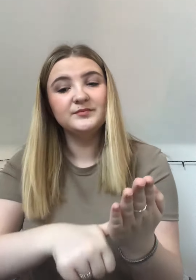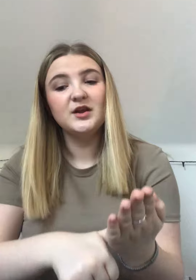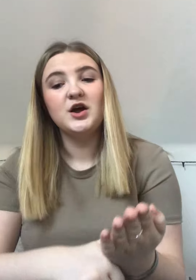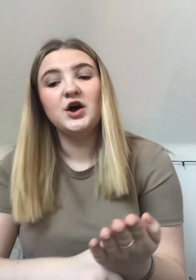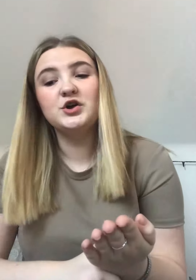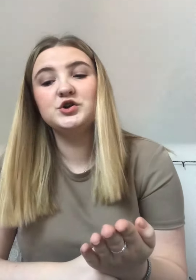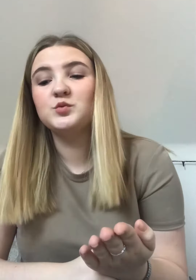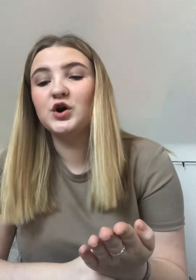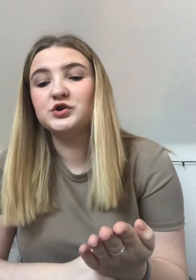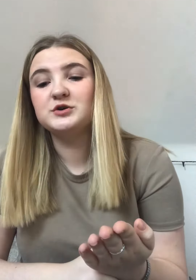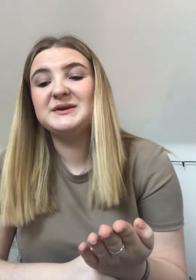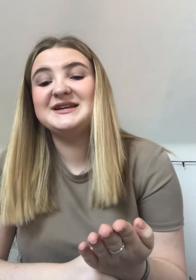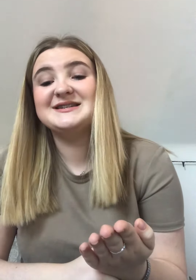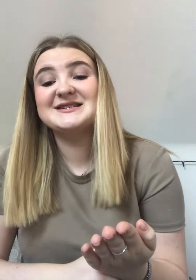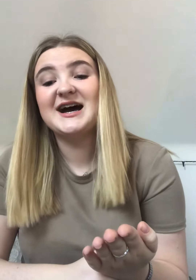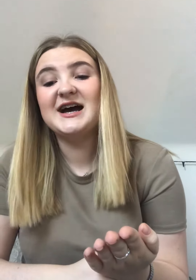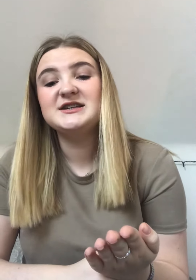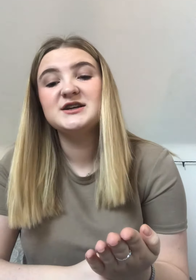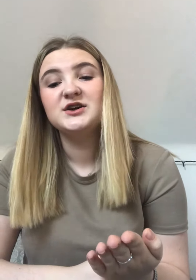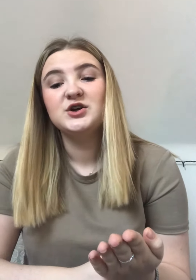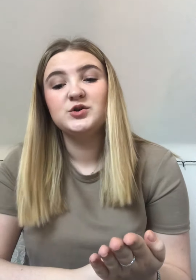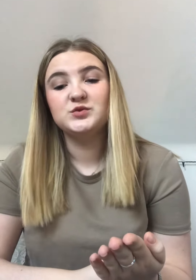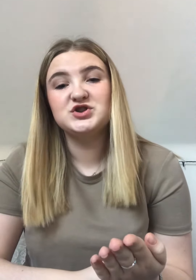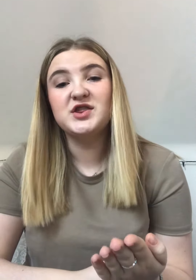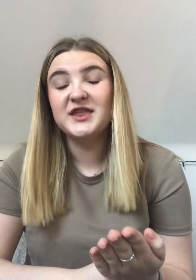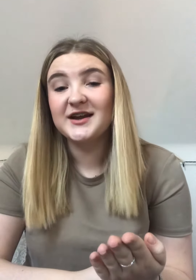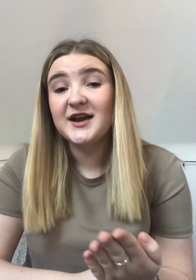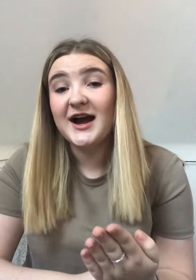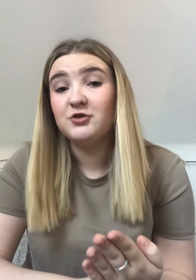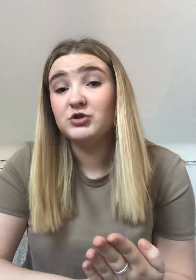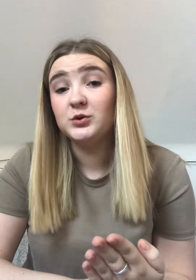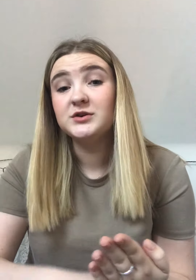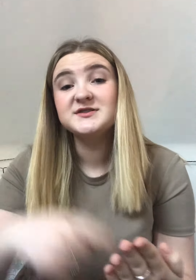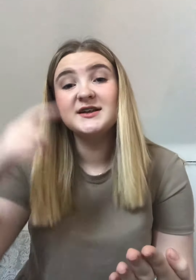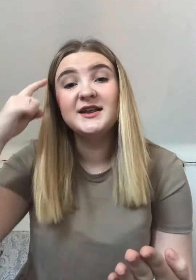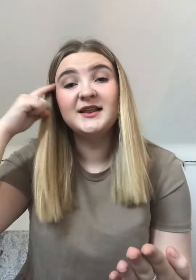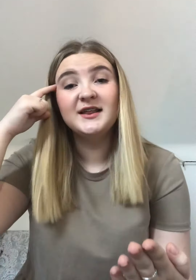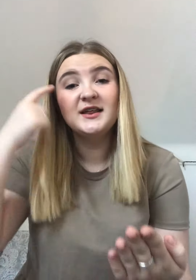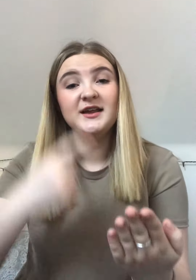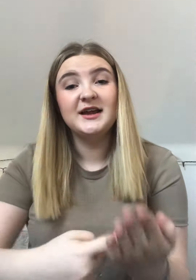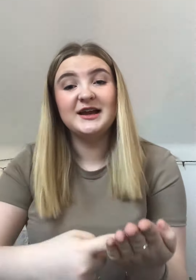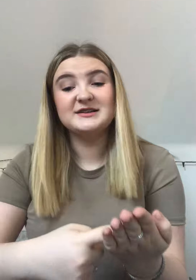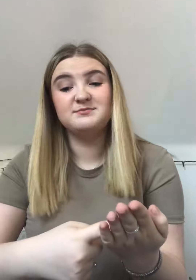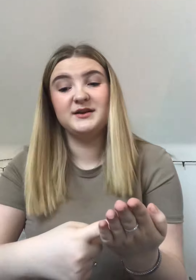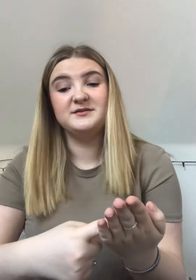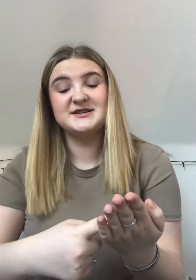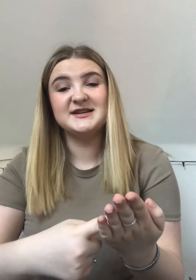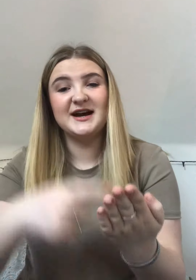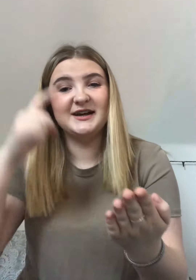another one could be decide which is think and rules expect decide